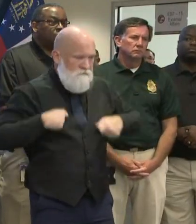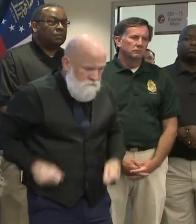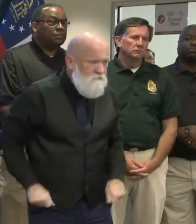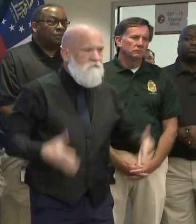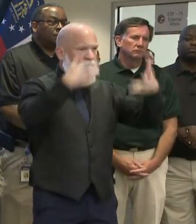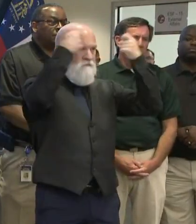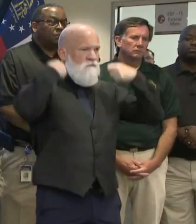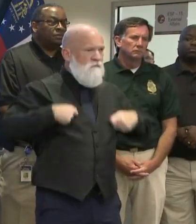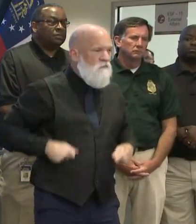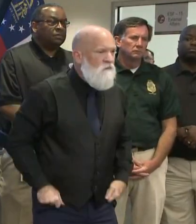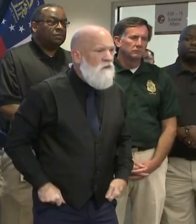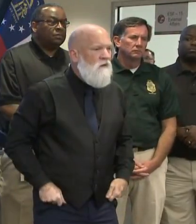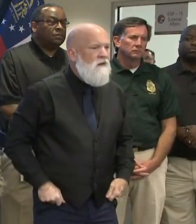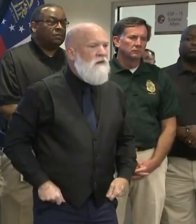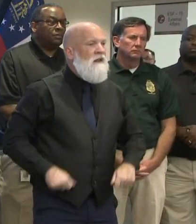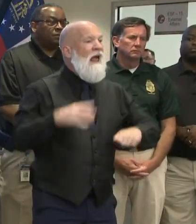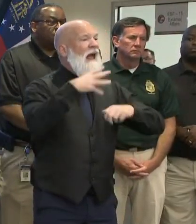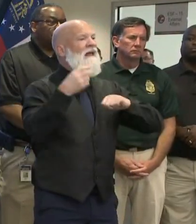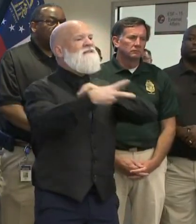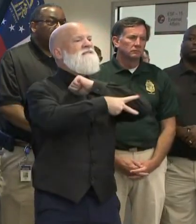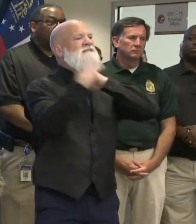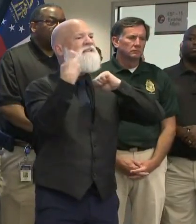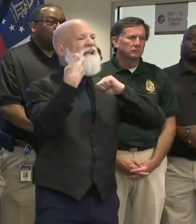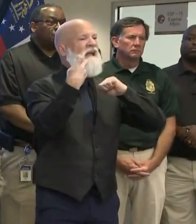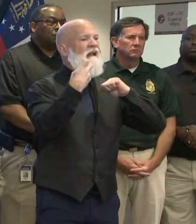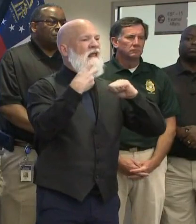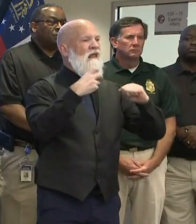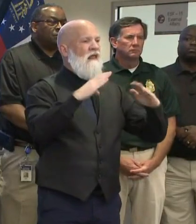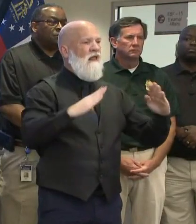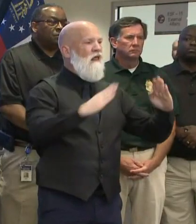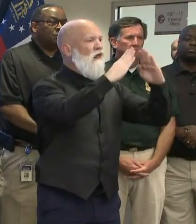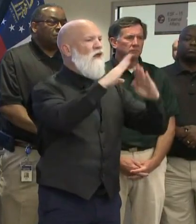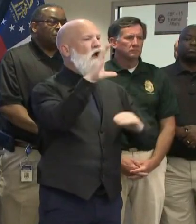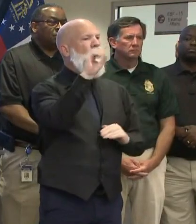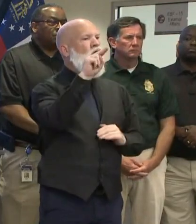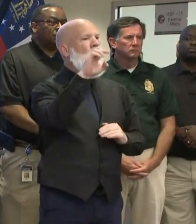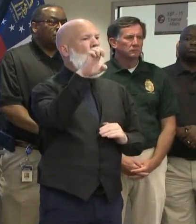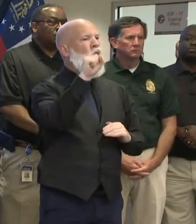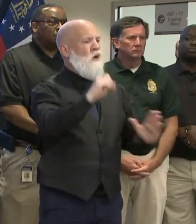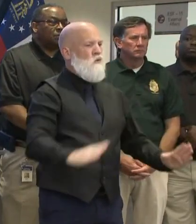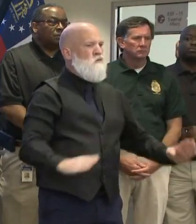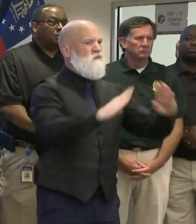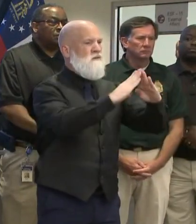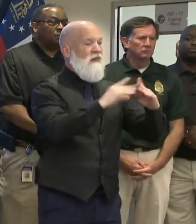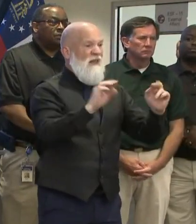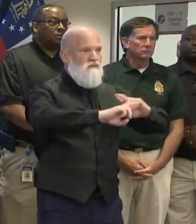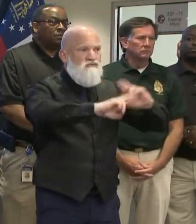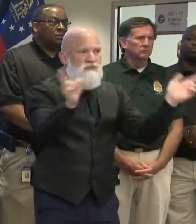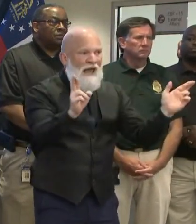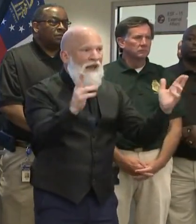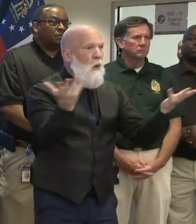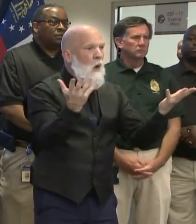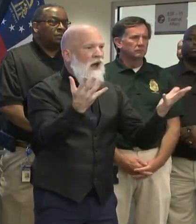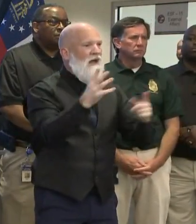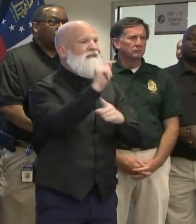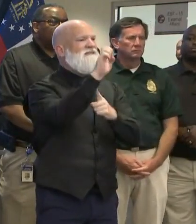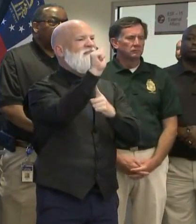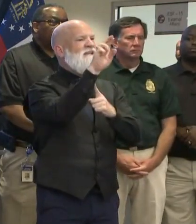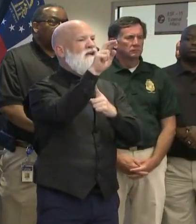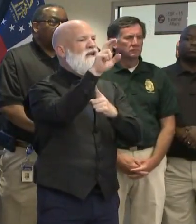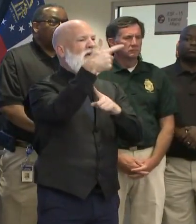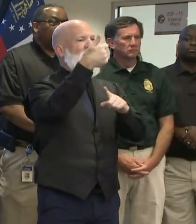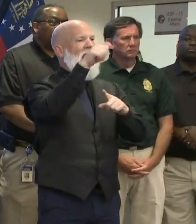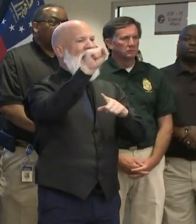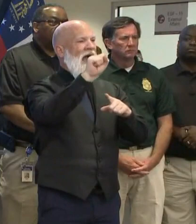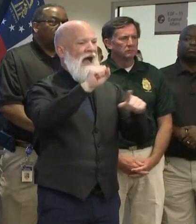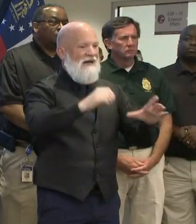cones off the street to direct traffic so that when the tear gas goes out, they can sit the cone on the tear gas and pour a bottle of water